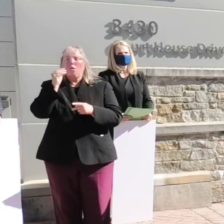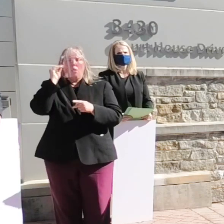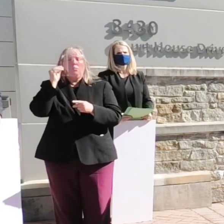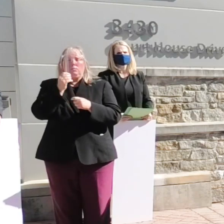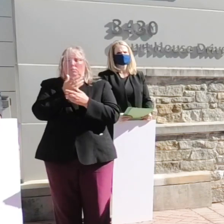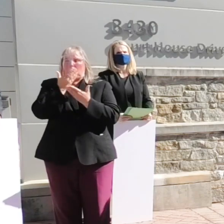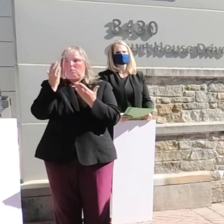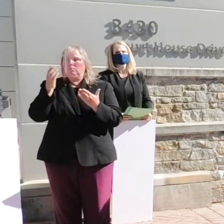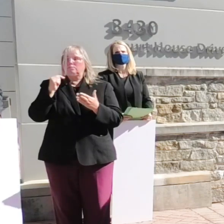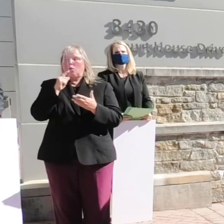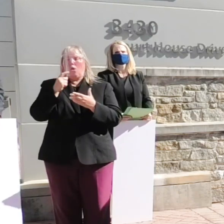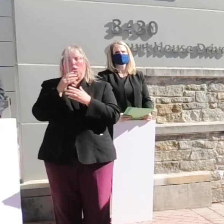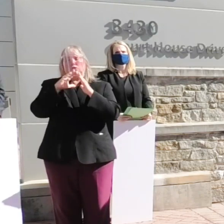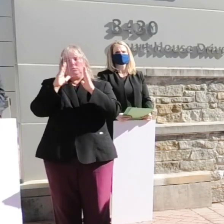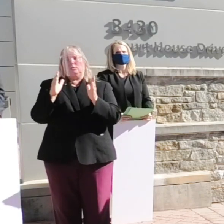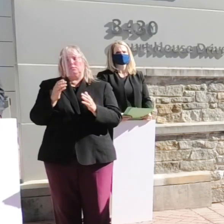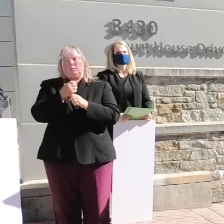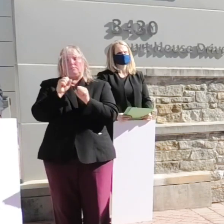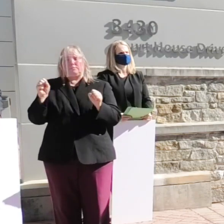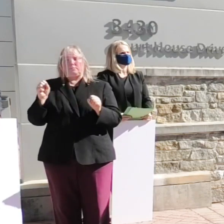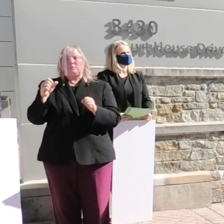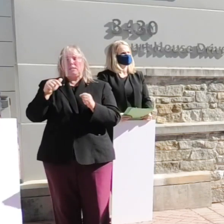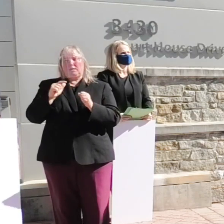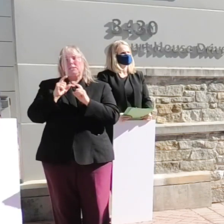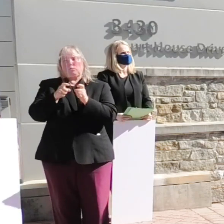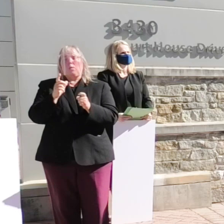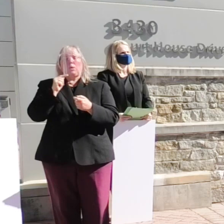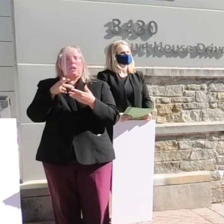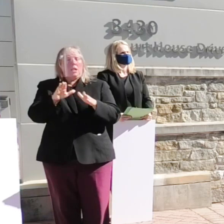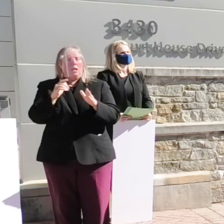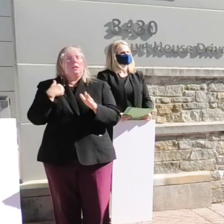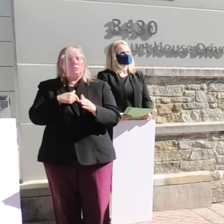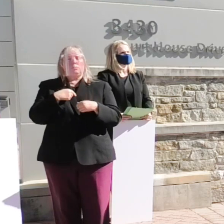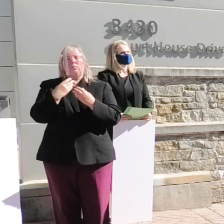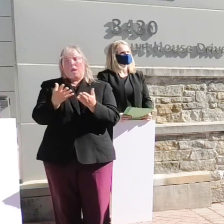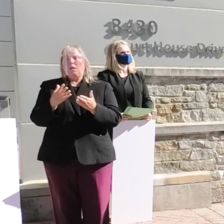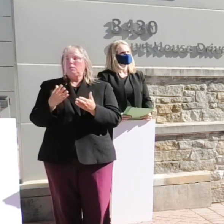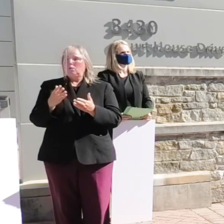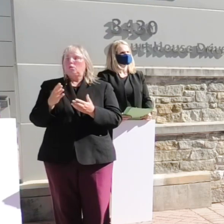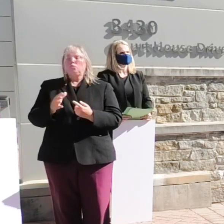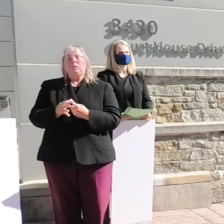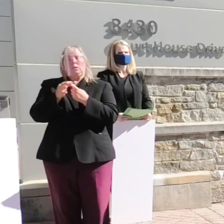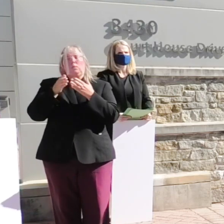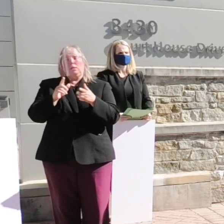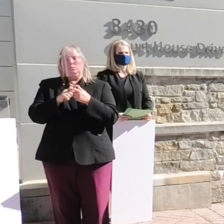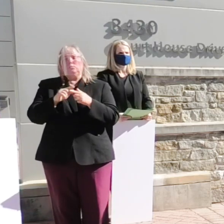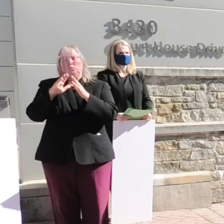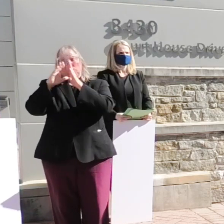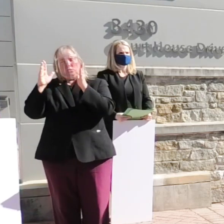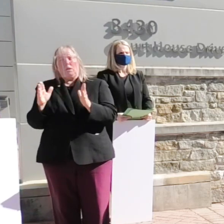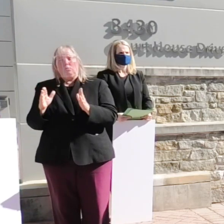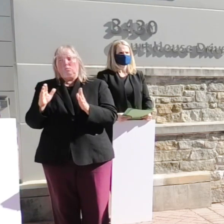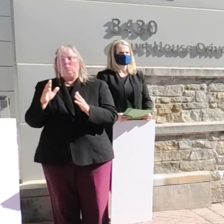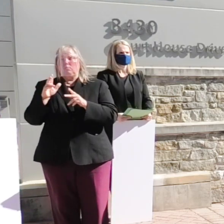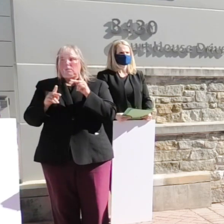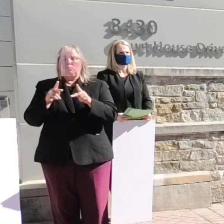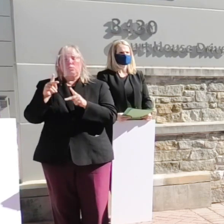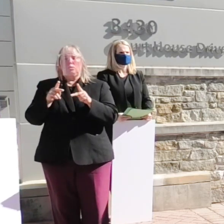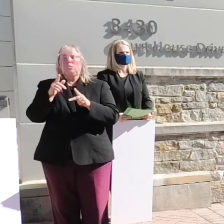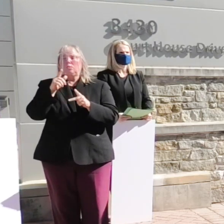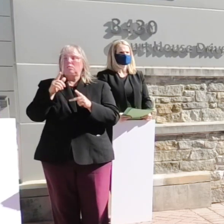safely this grant will allow us to provide a unique way to shelter folks